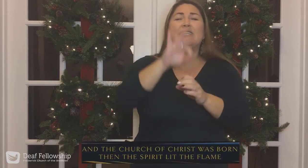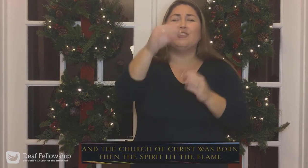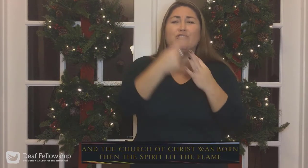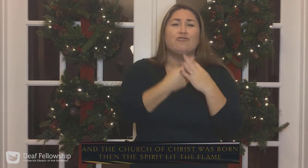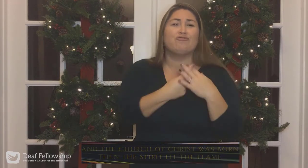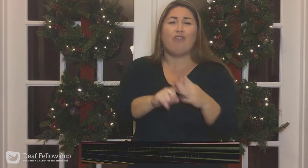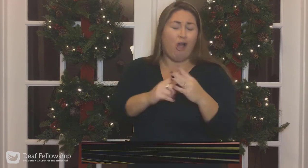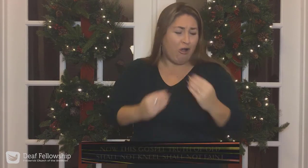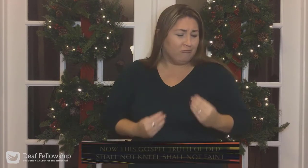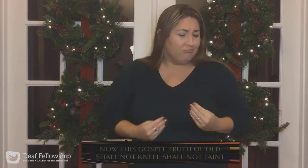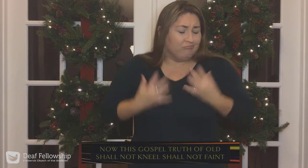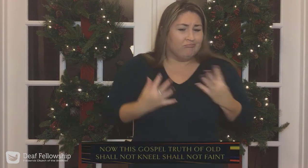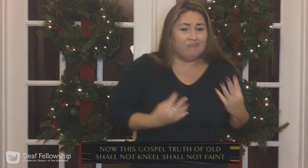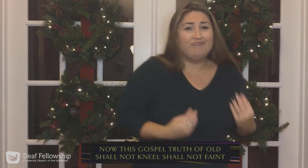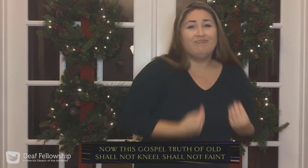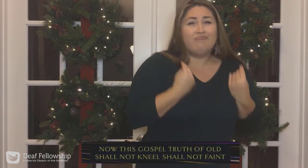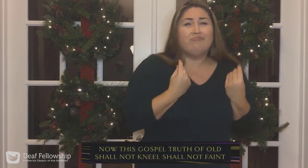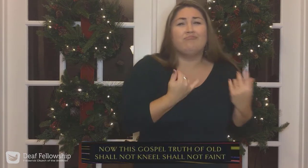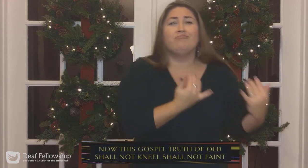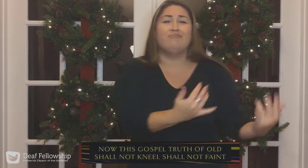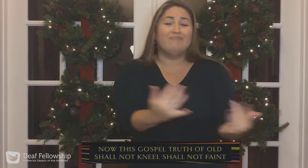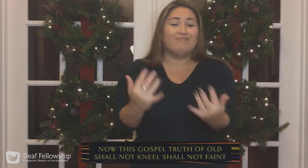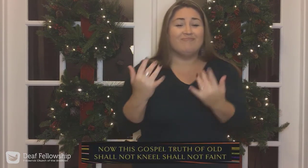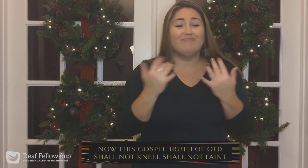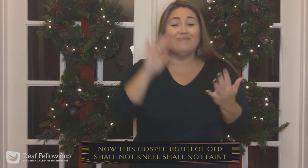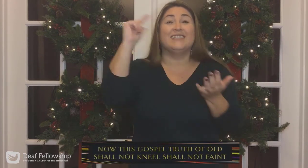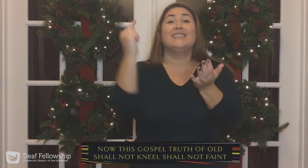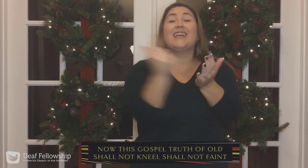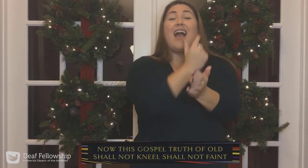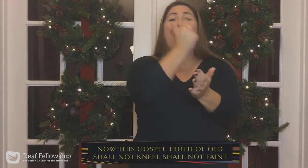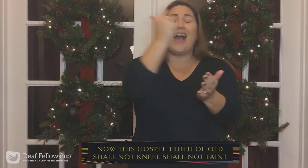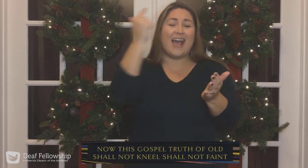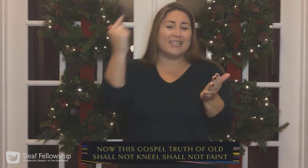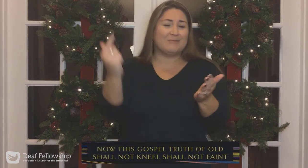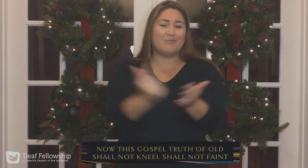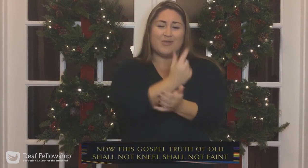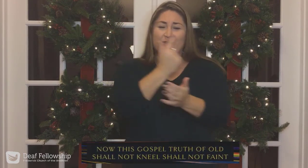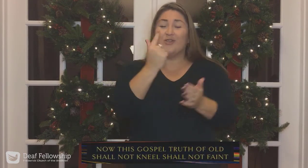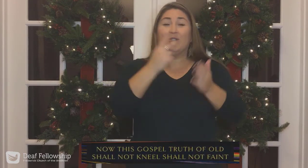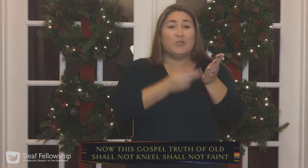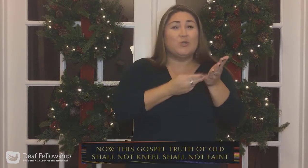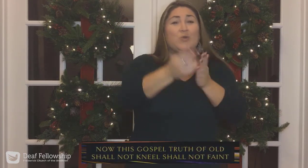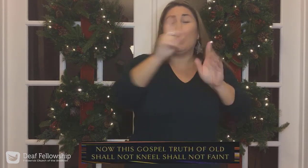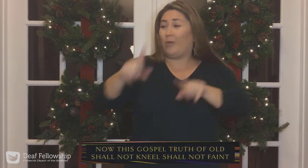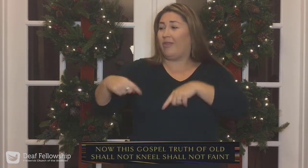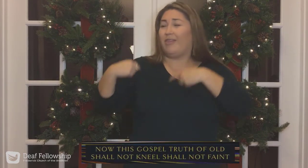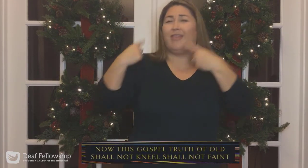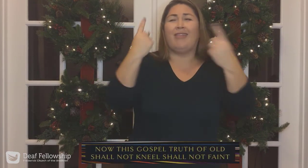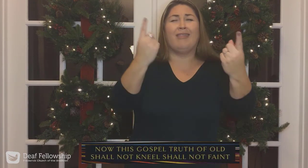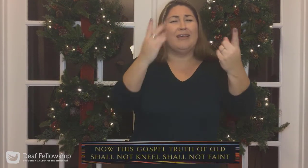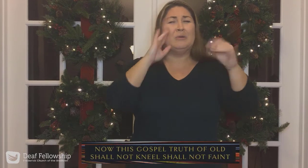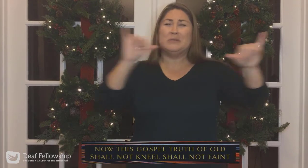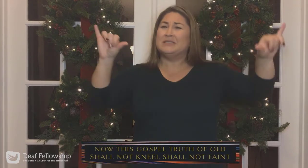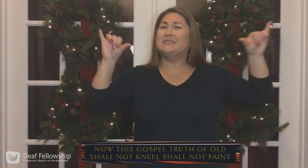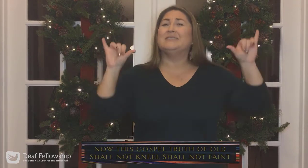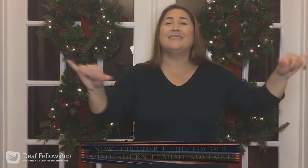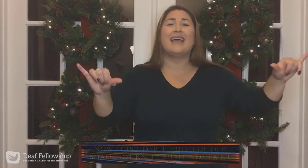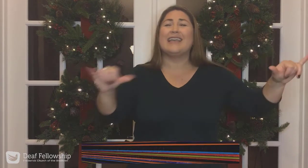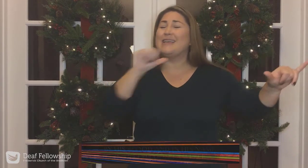flame. Now this gospel truth of old shall not kneel, shall not faint.